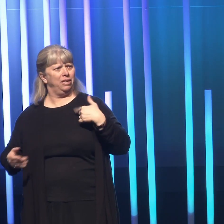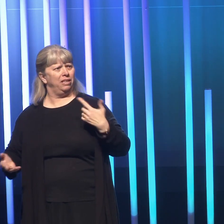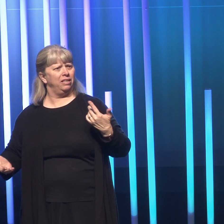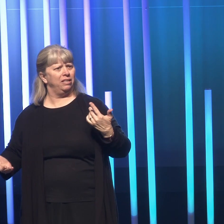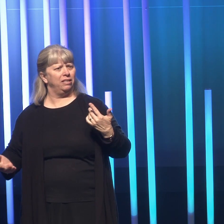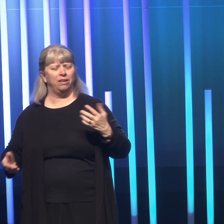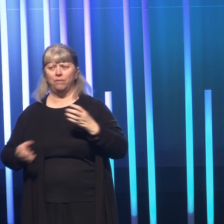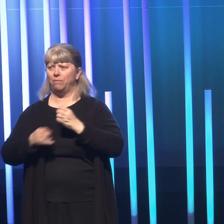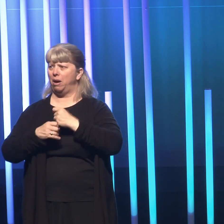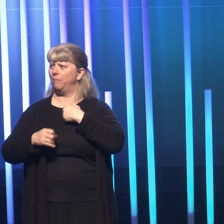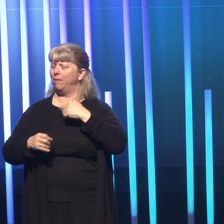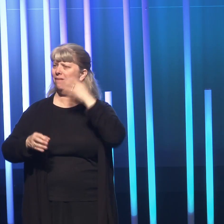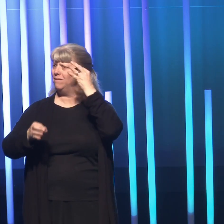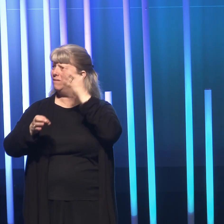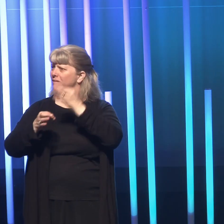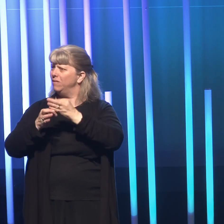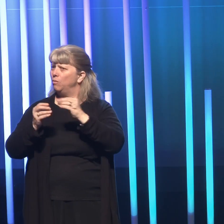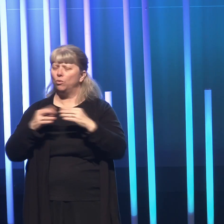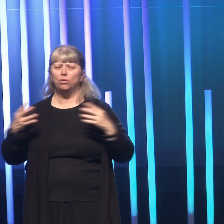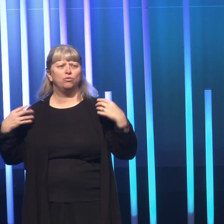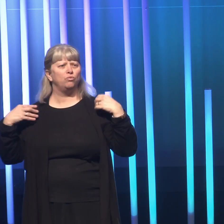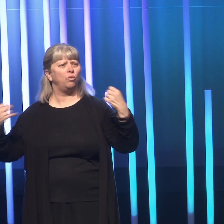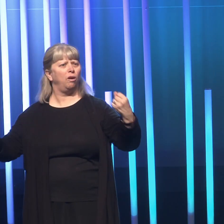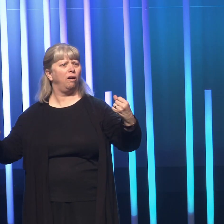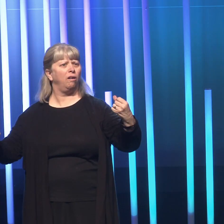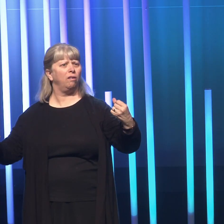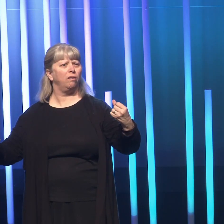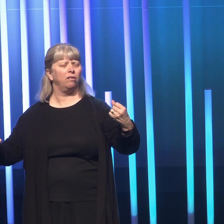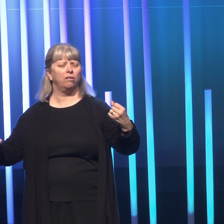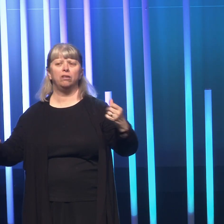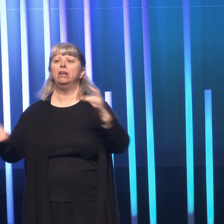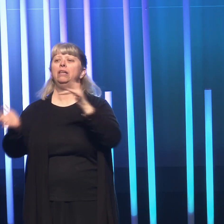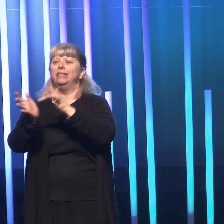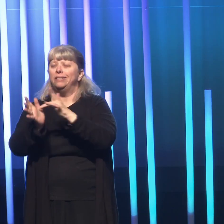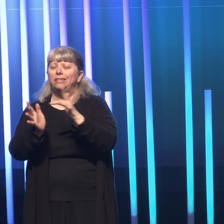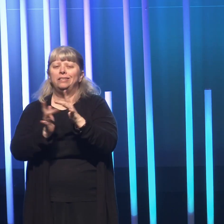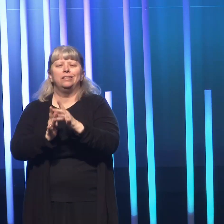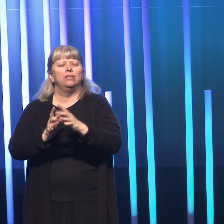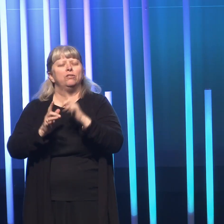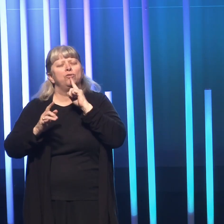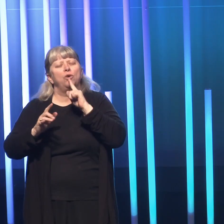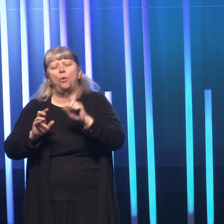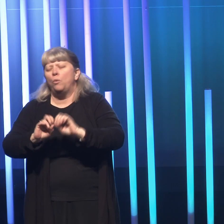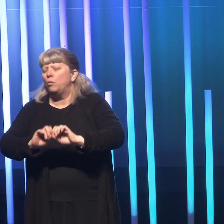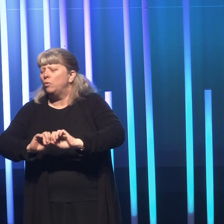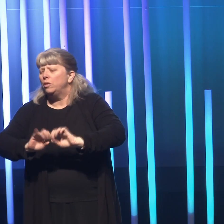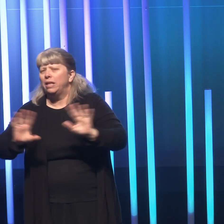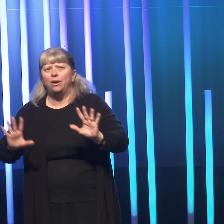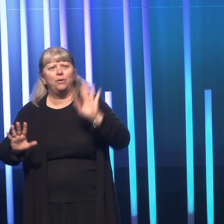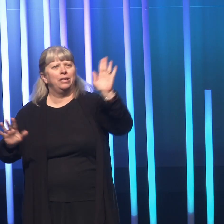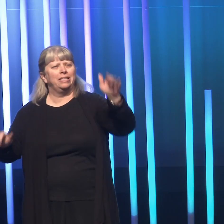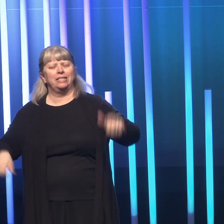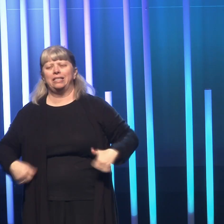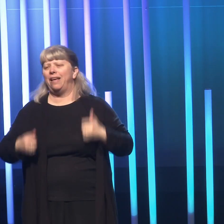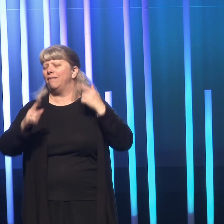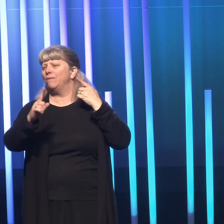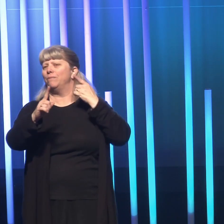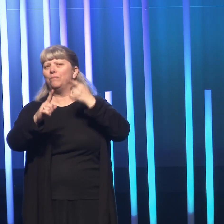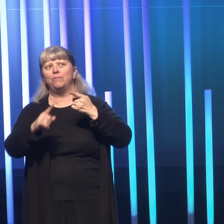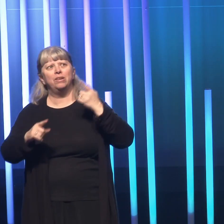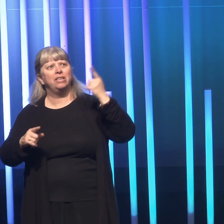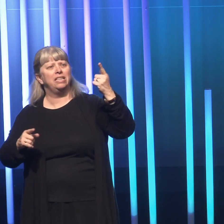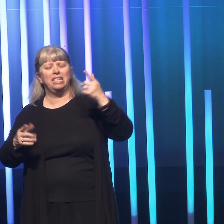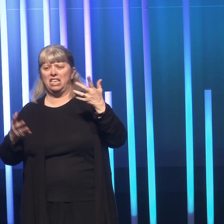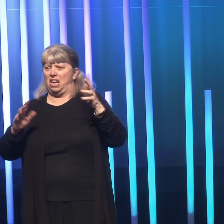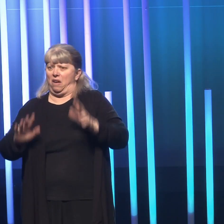Would it make my faith stronger? Jesus was so clear on his life mission that he didn't